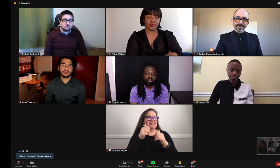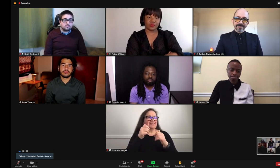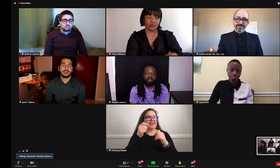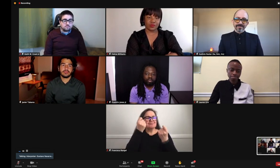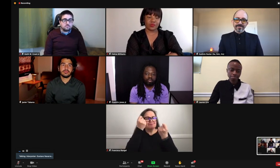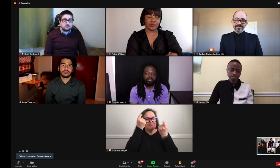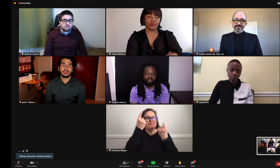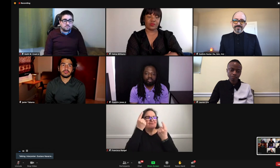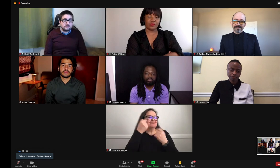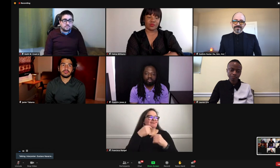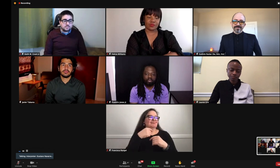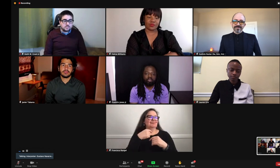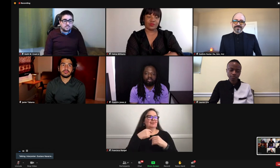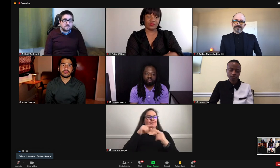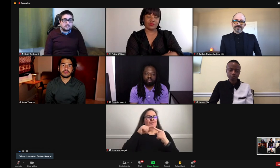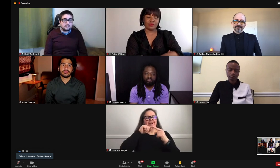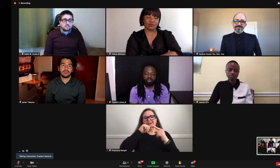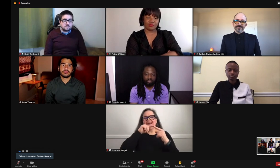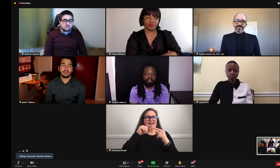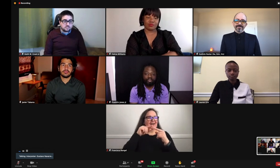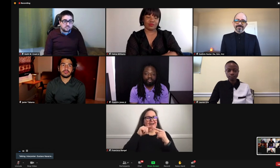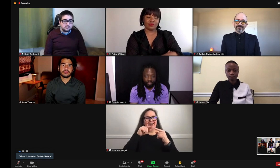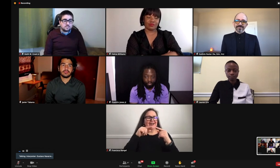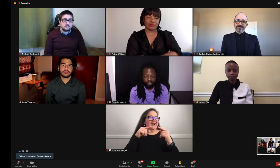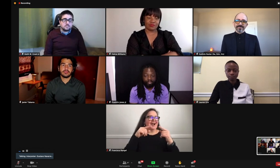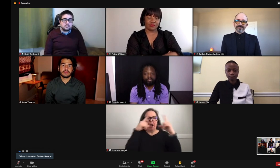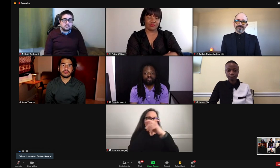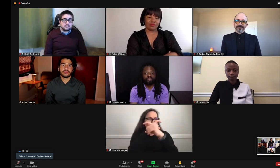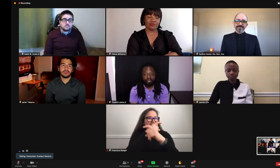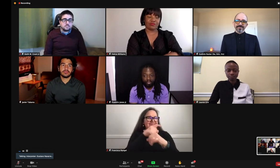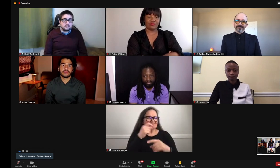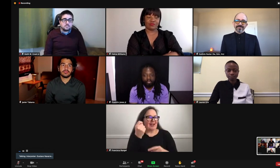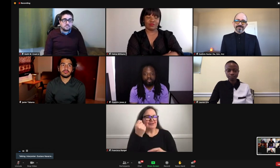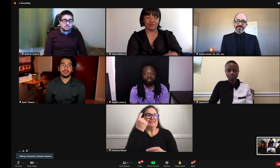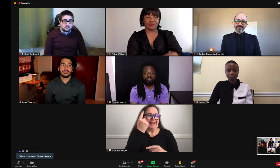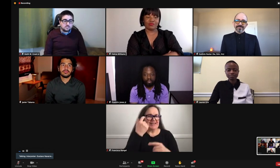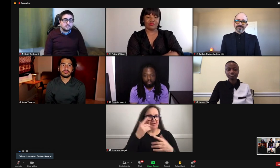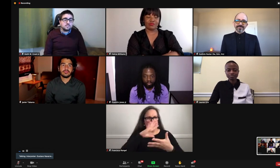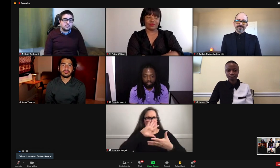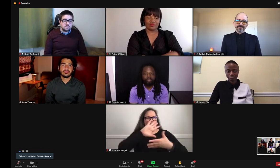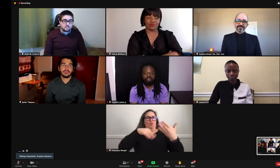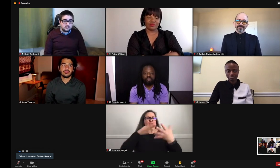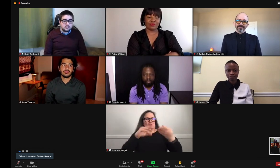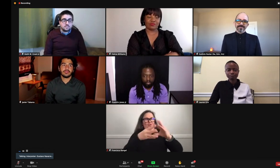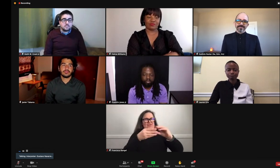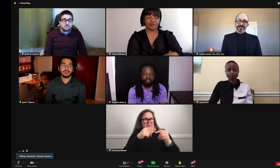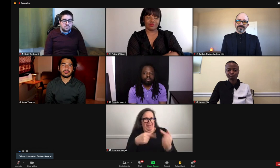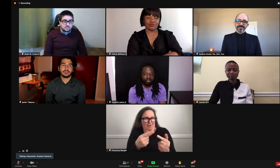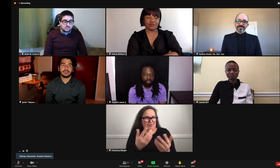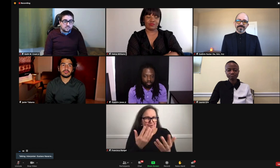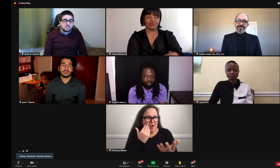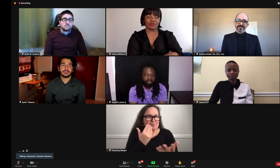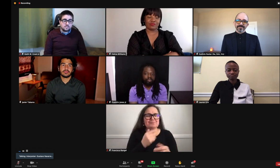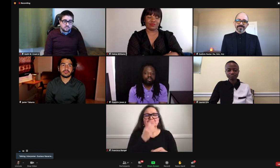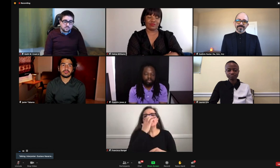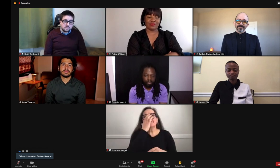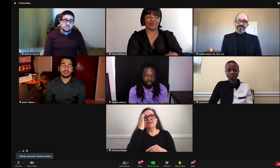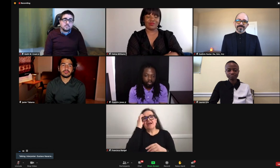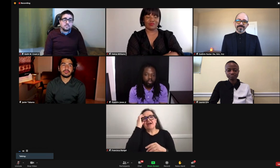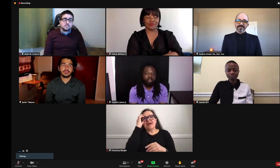grade students to really start understanding their academic content in ASL. Because there's a lot of content, unplexed content that comes